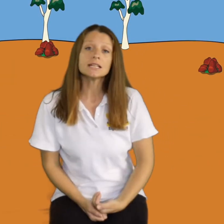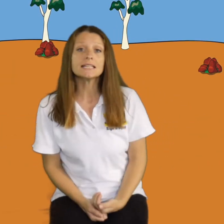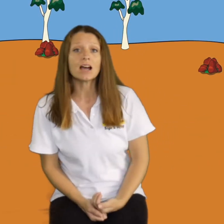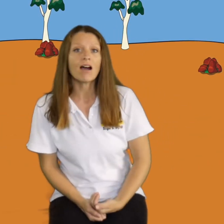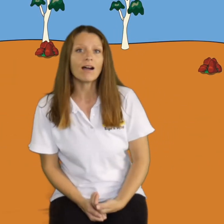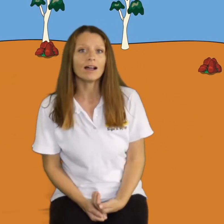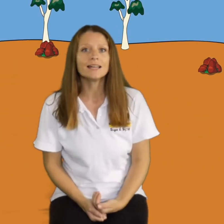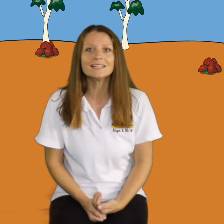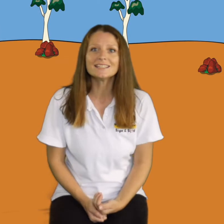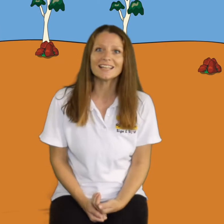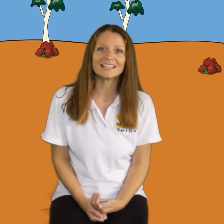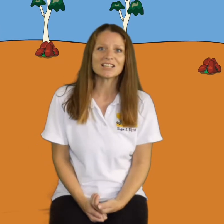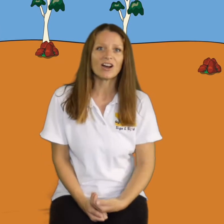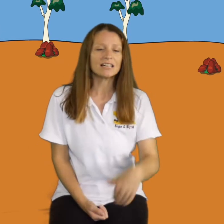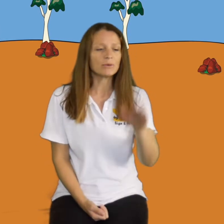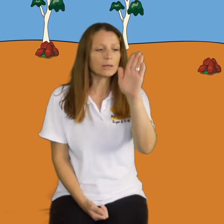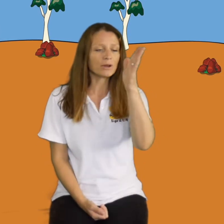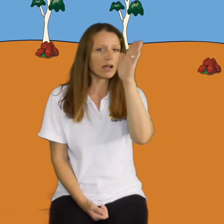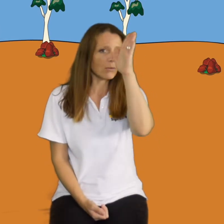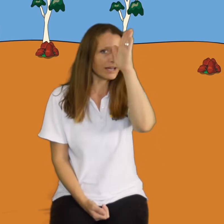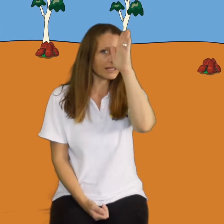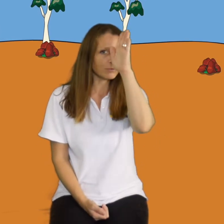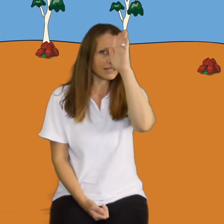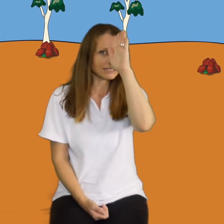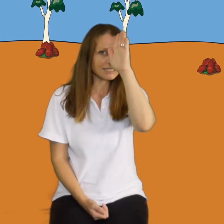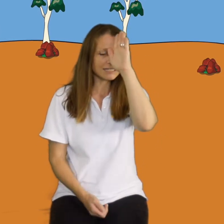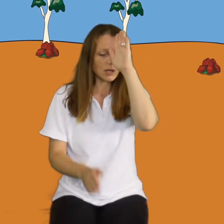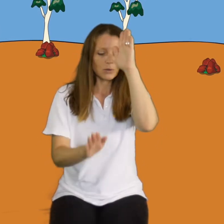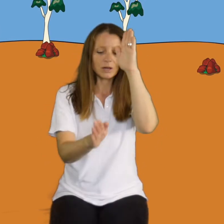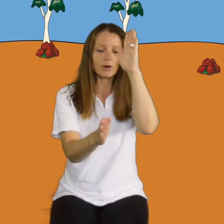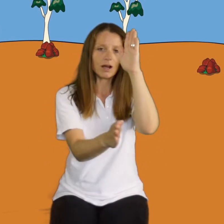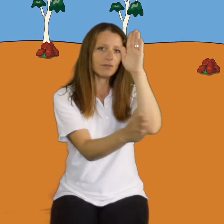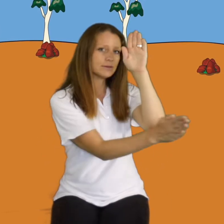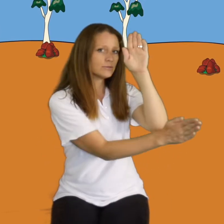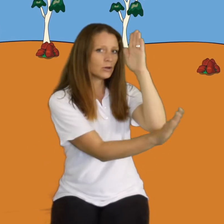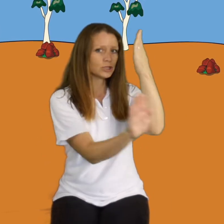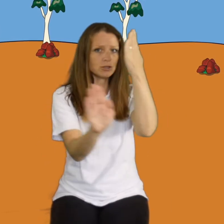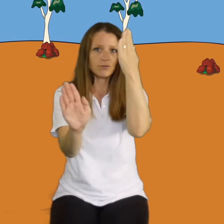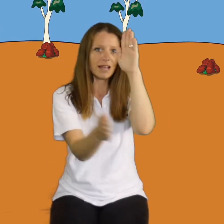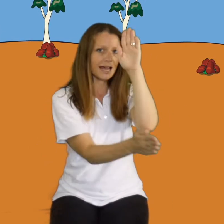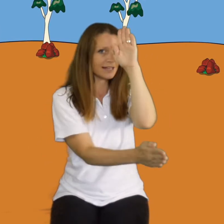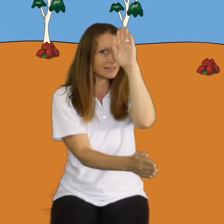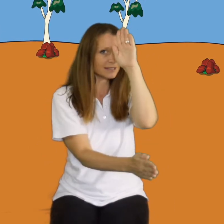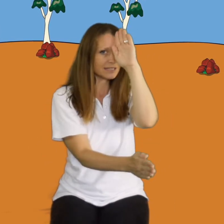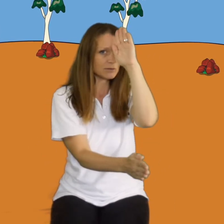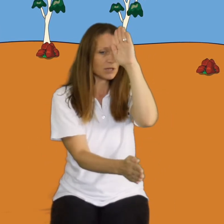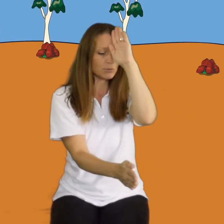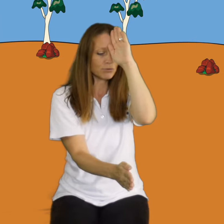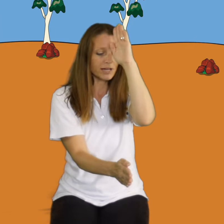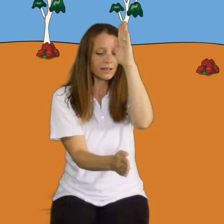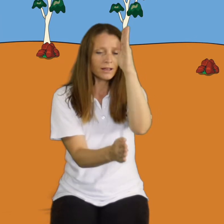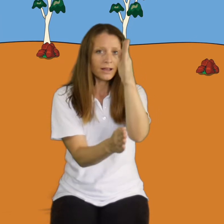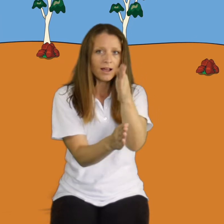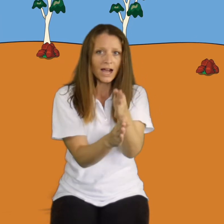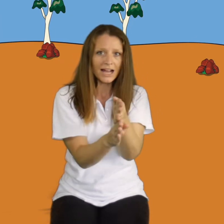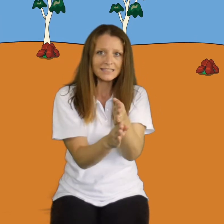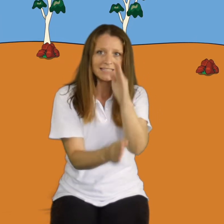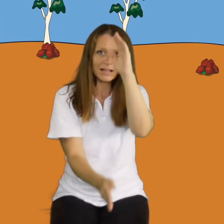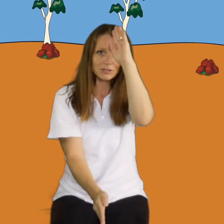need hiding. So hiding. We're gonna bring our one hand up like this. We're gonna bring our other hand up we've got our two flat hands like this. We're gonna bring our hands down to